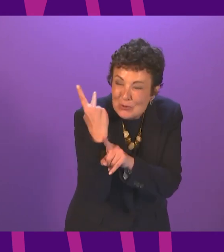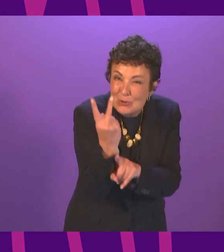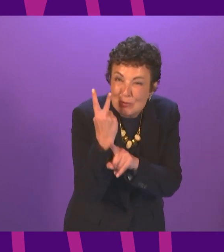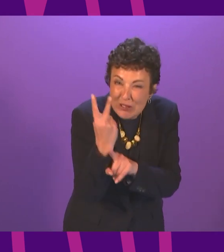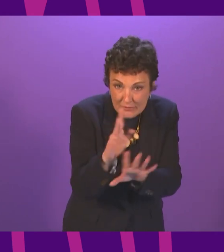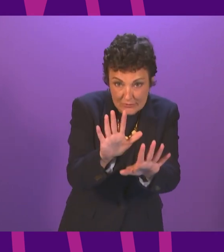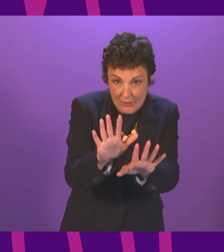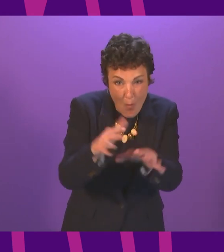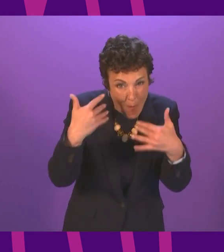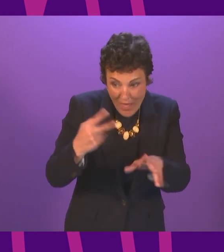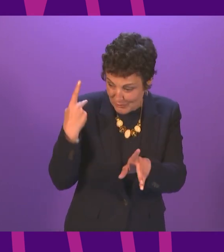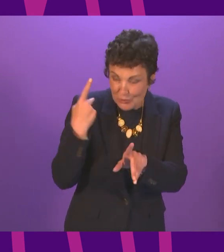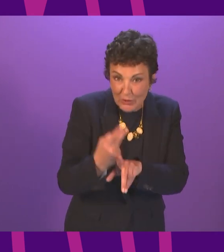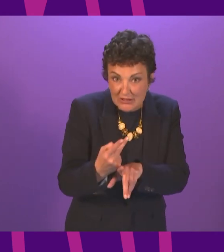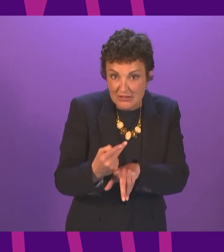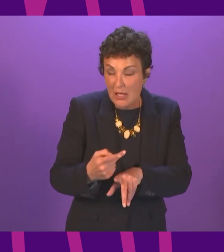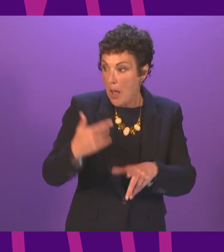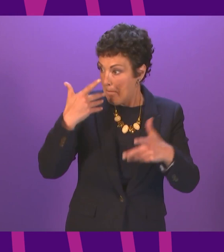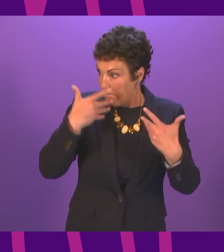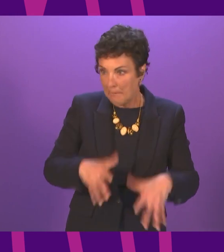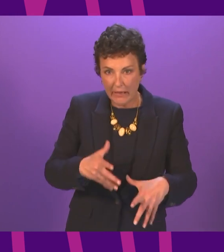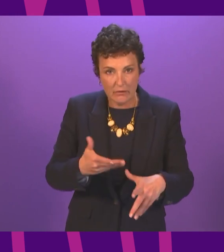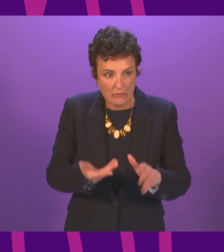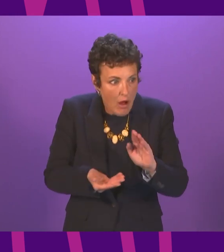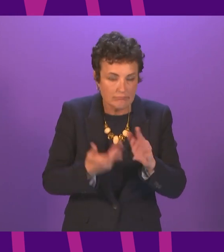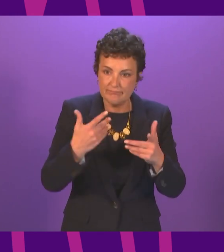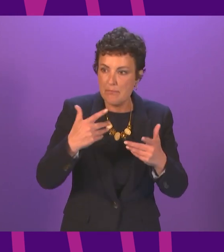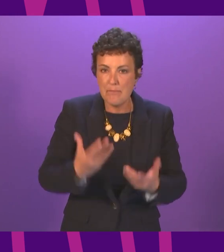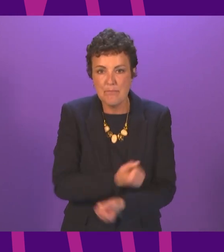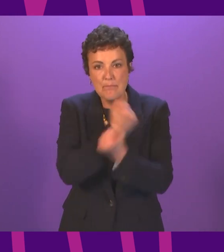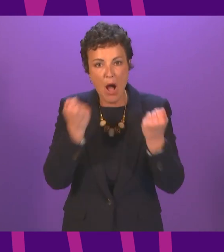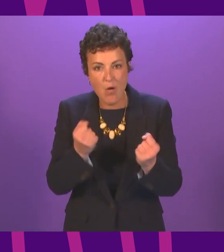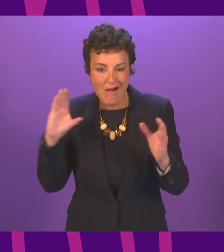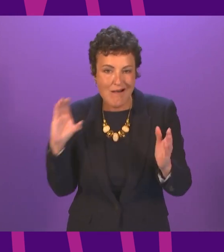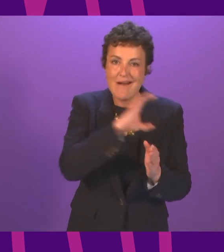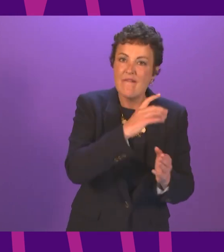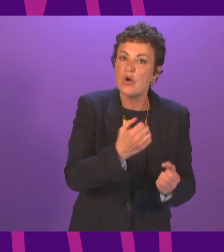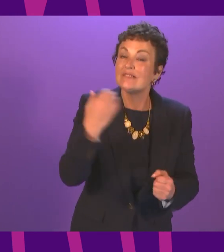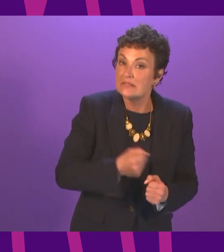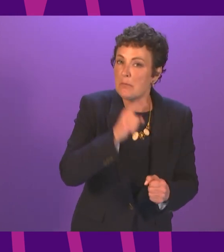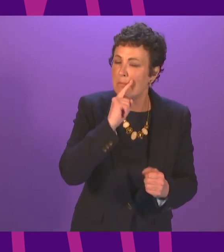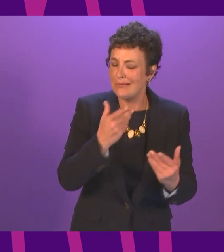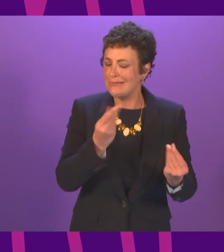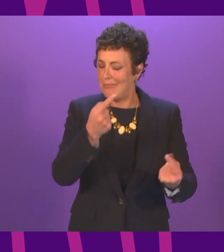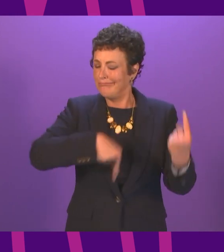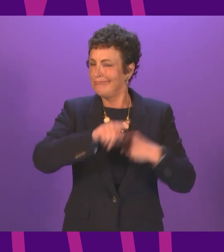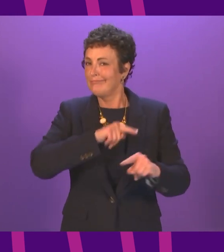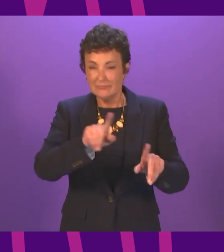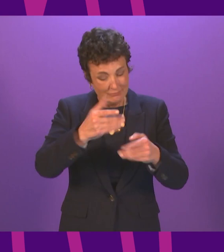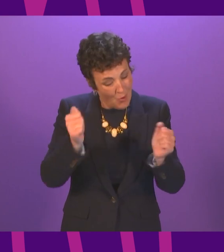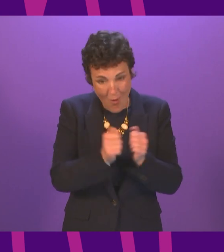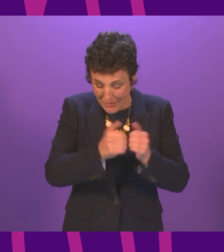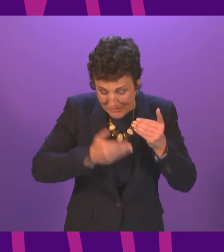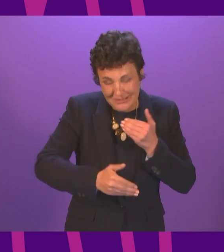and while in the last two weeks and while we've had an upgrade in social security powers we've had a downgrade in its attention colleagues the road ahead is hard